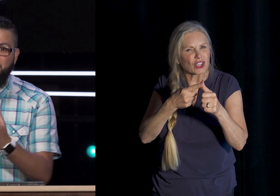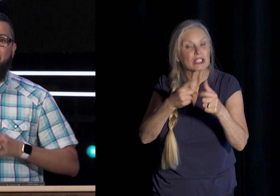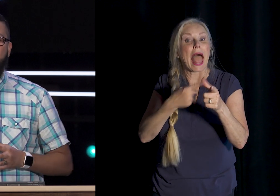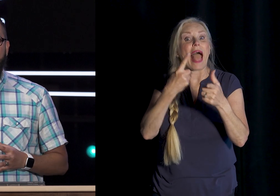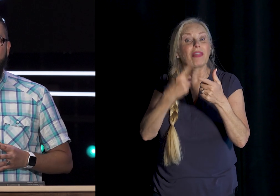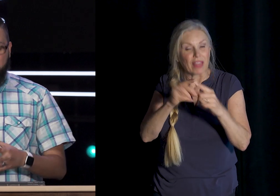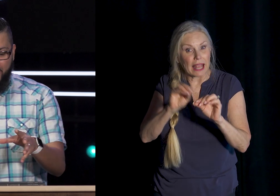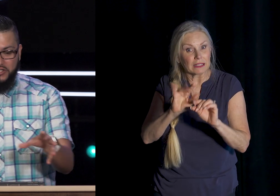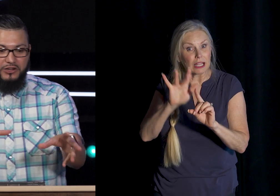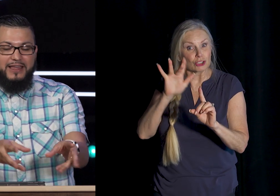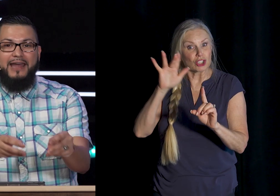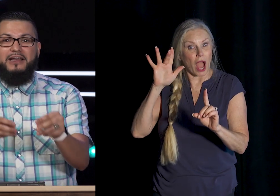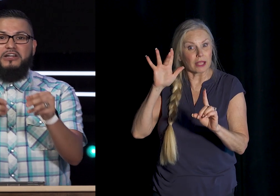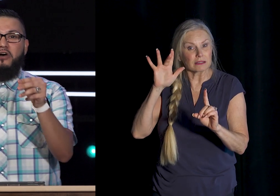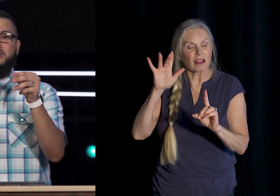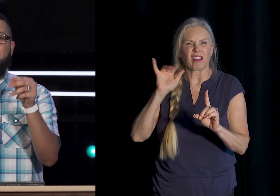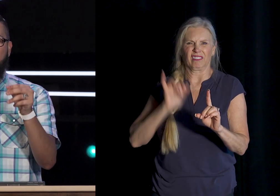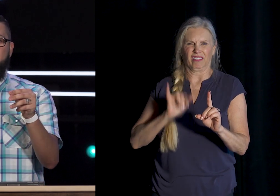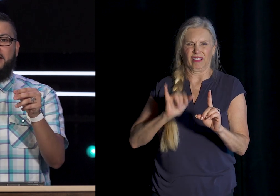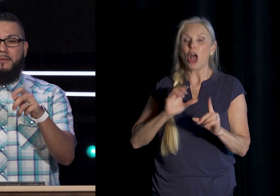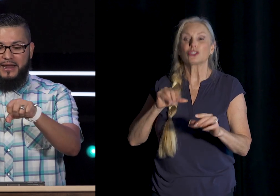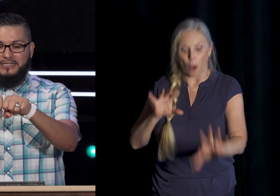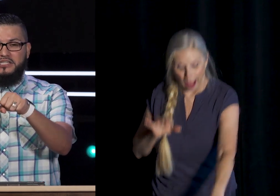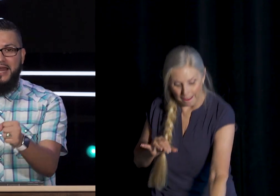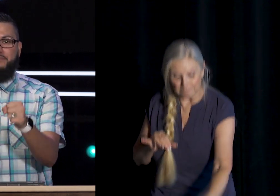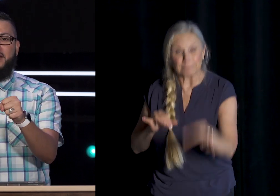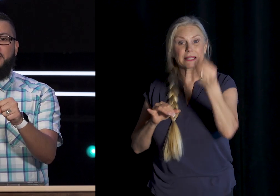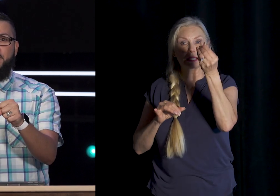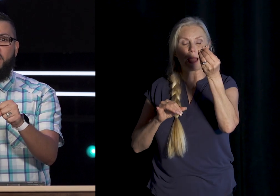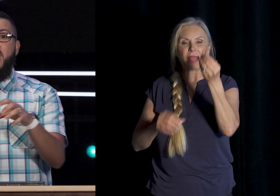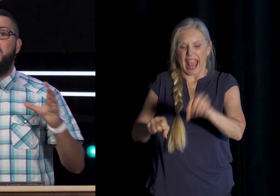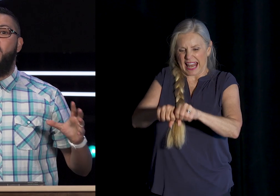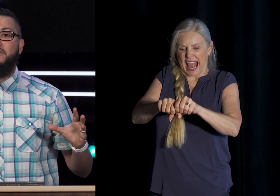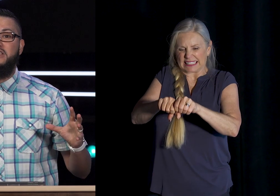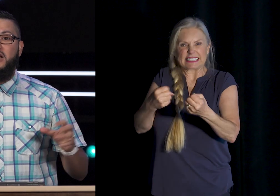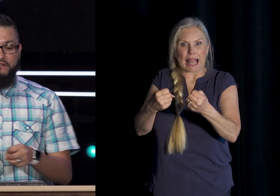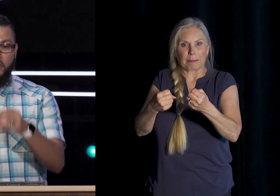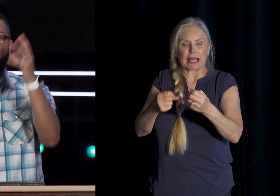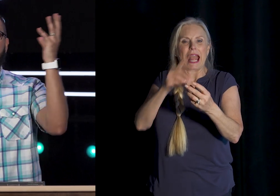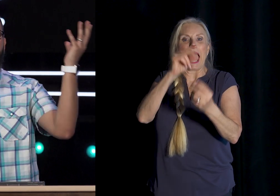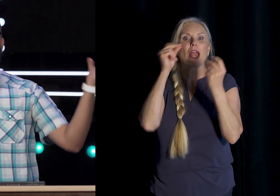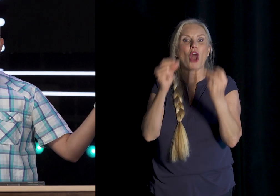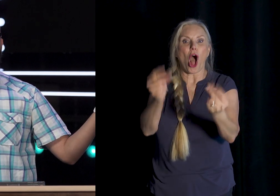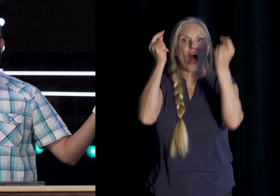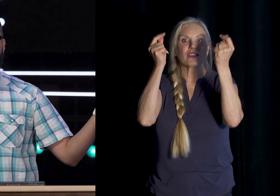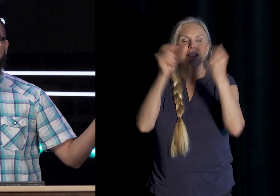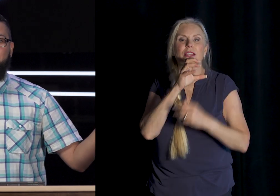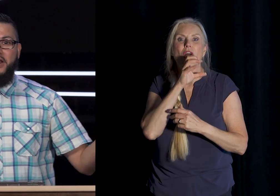shine And so I Took that Glow stick And I Picked it up And I Snapped it In the middle And all of a Sudden Fluorescent Orange Magically Popped out